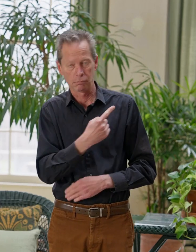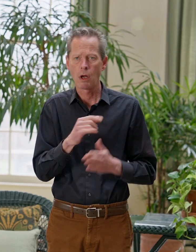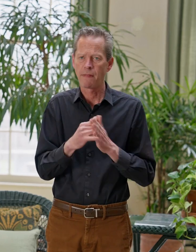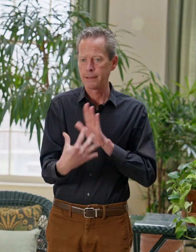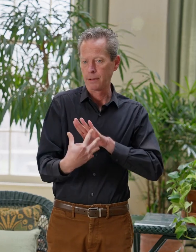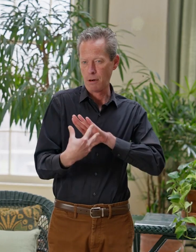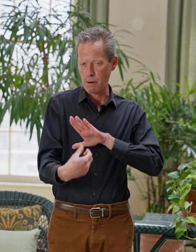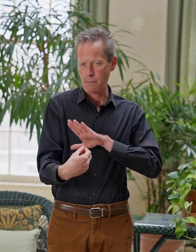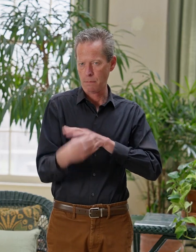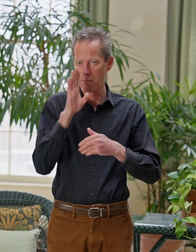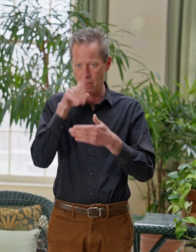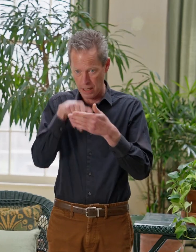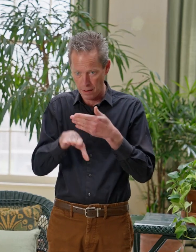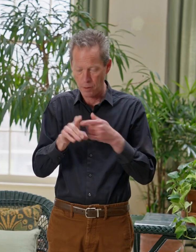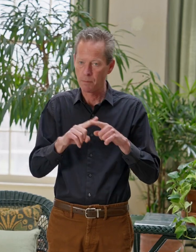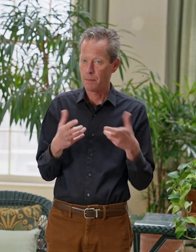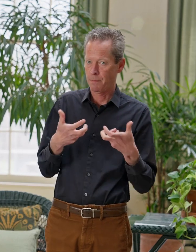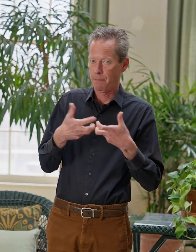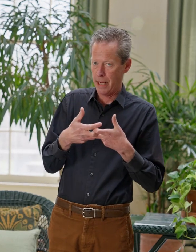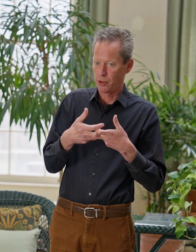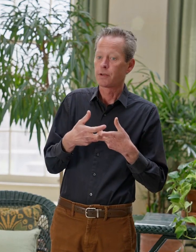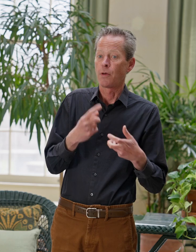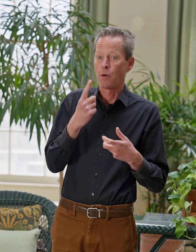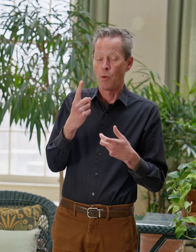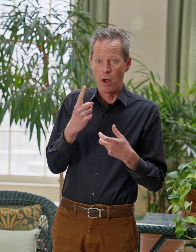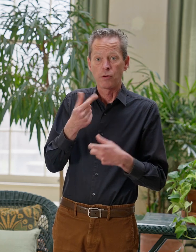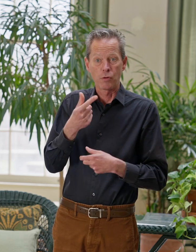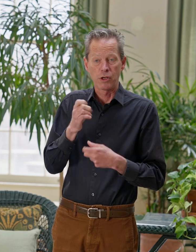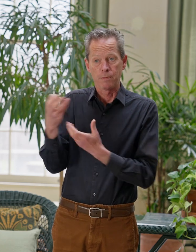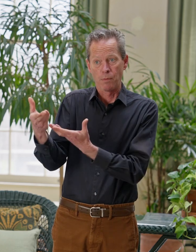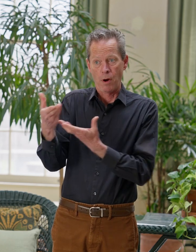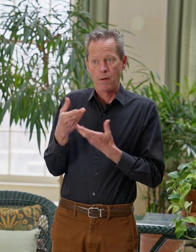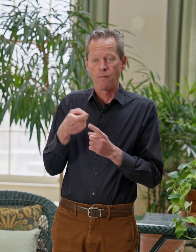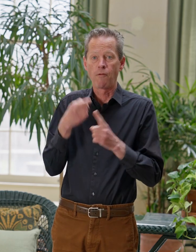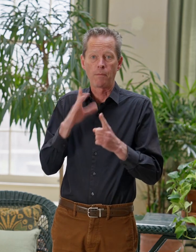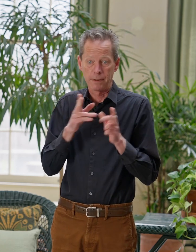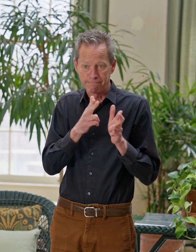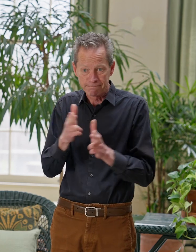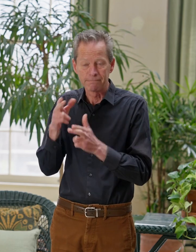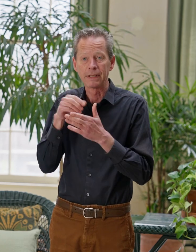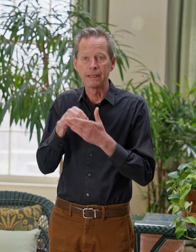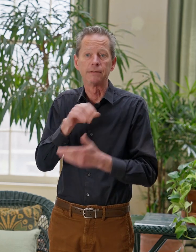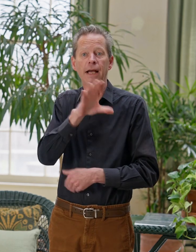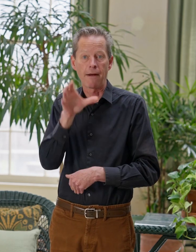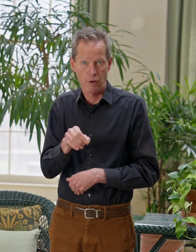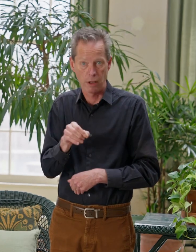elephant, but it matches the one George Eastman brought back from his safari in 1928 to Africa. In